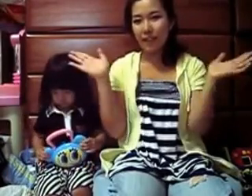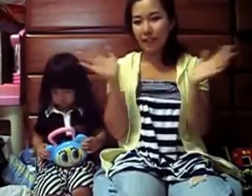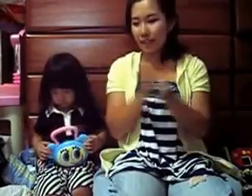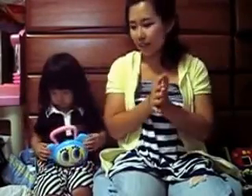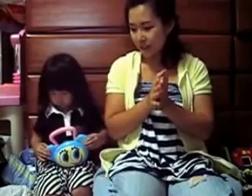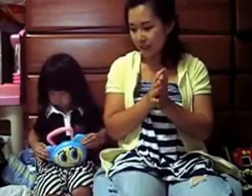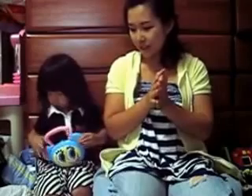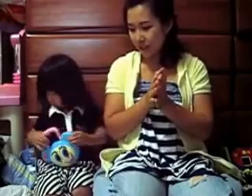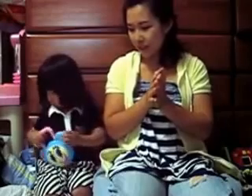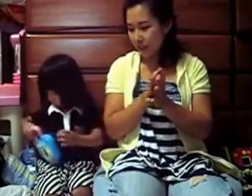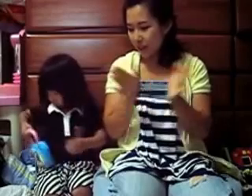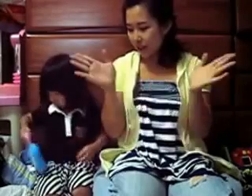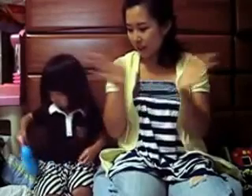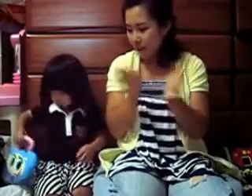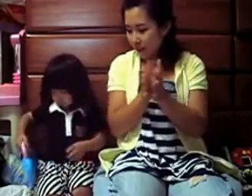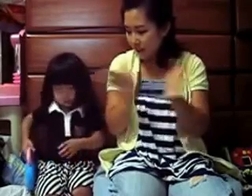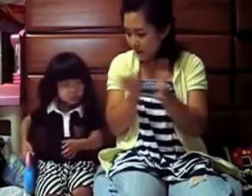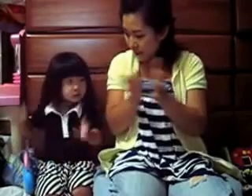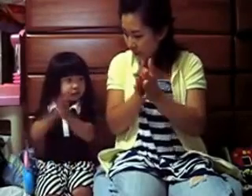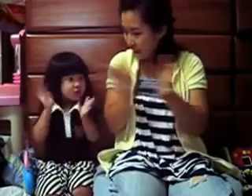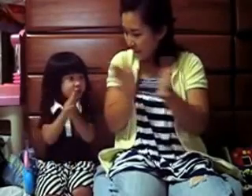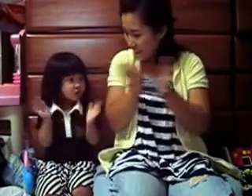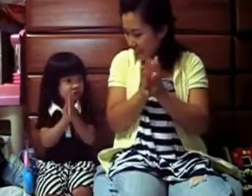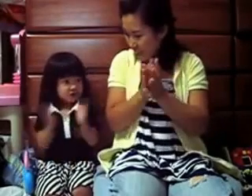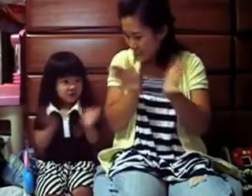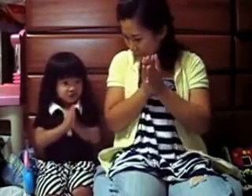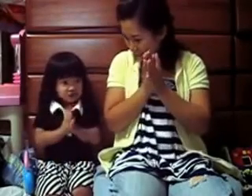can. Clap, clap your hands as quickly as you can.